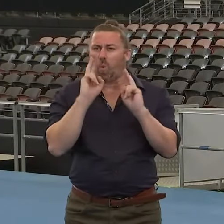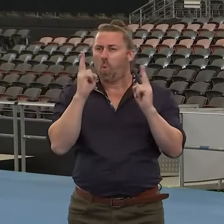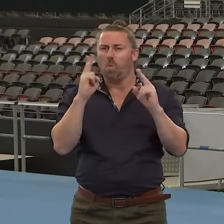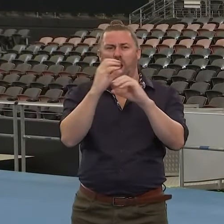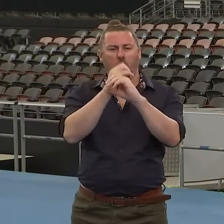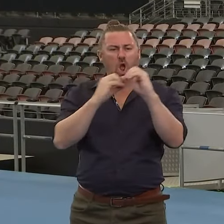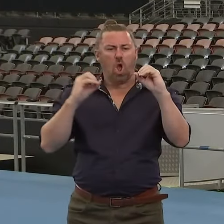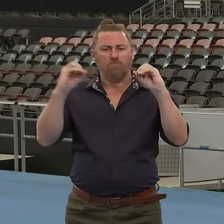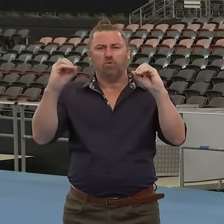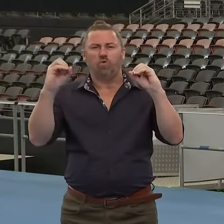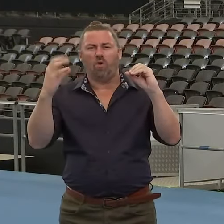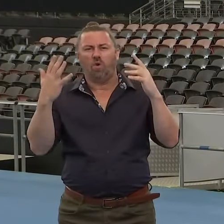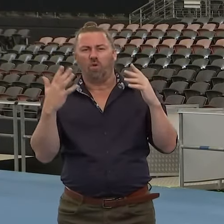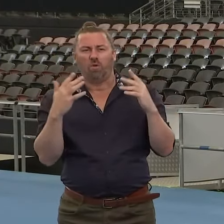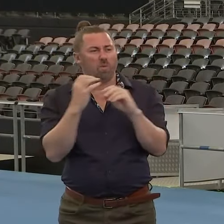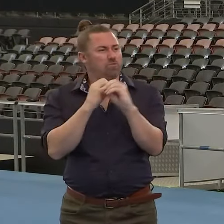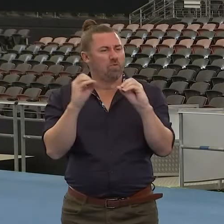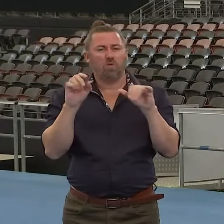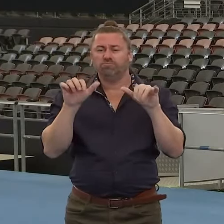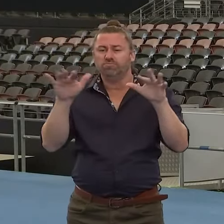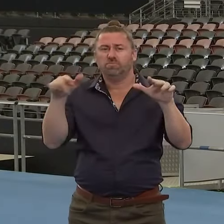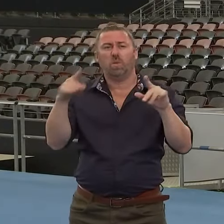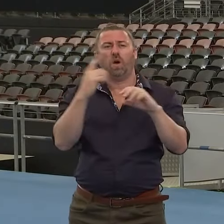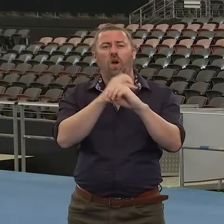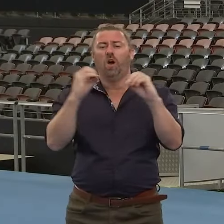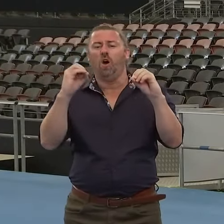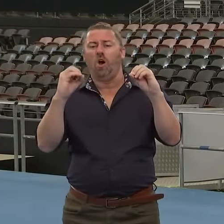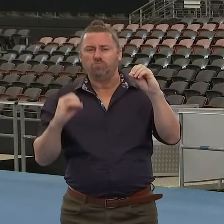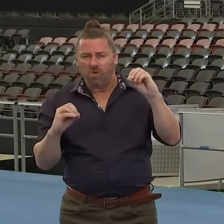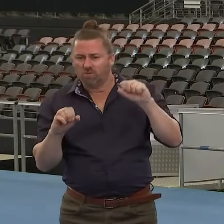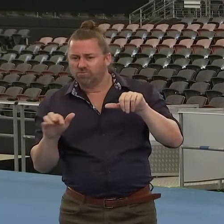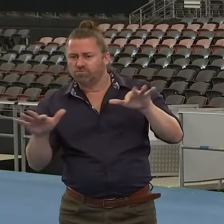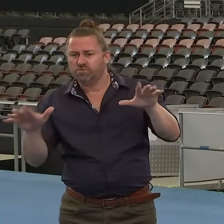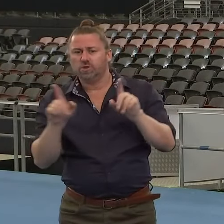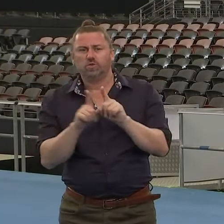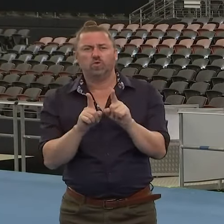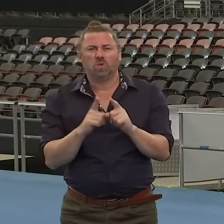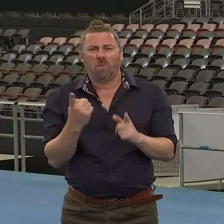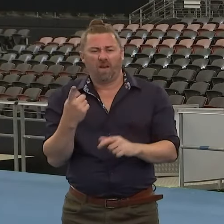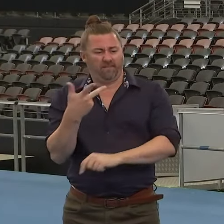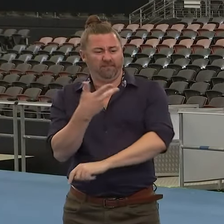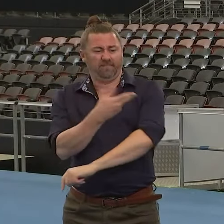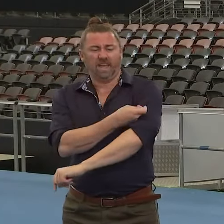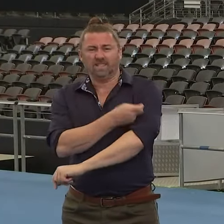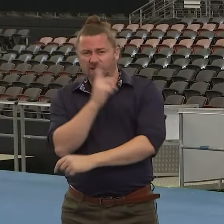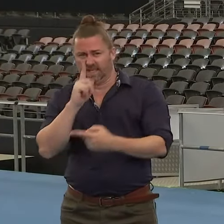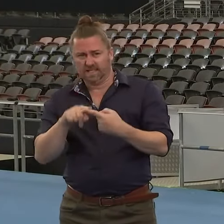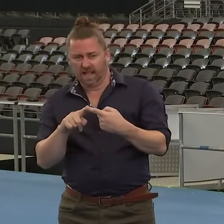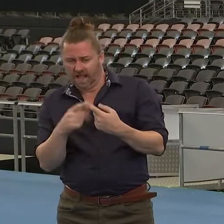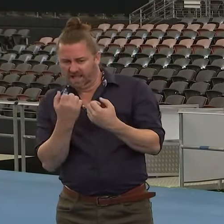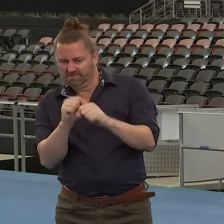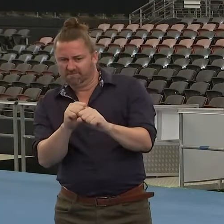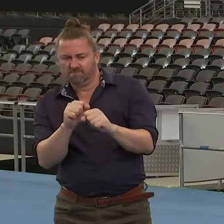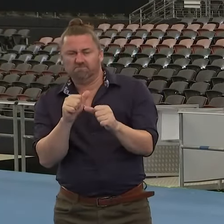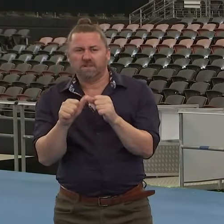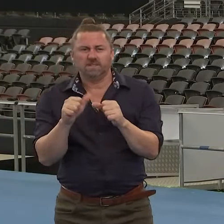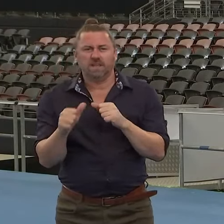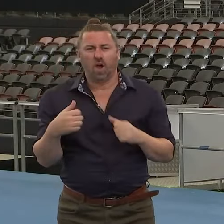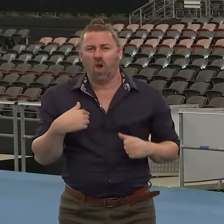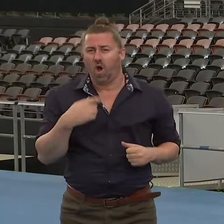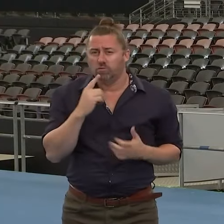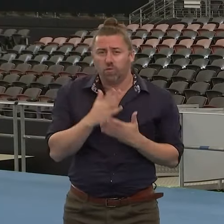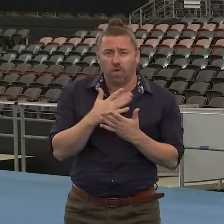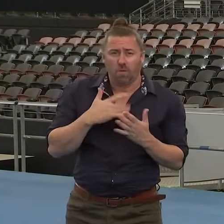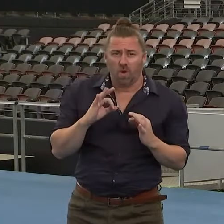strain. And as far as we know, and it appears that the vaccines are equally effective against this strain. So I'm not unduly